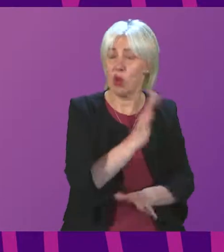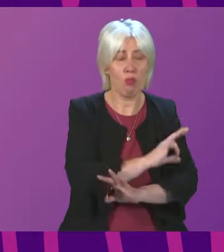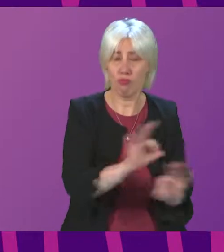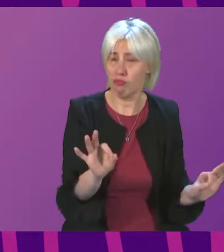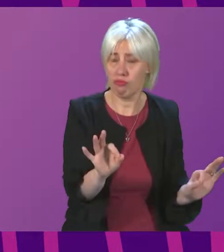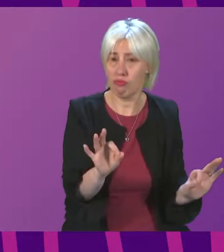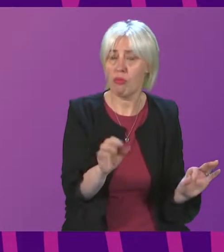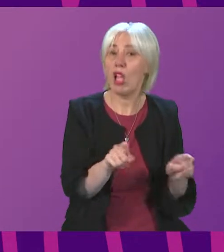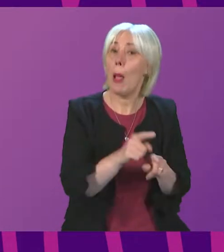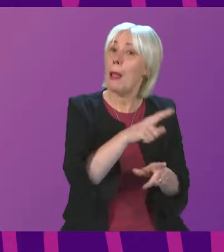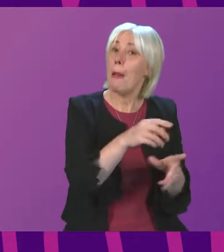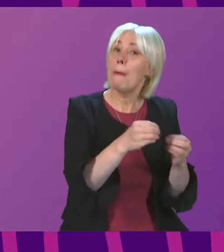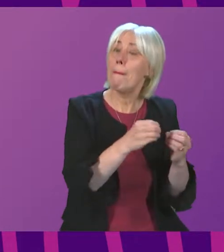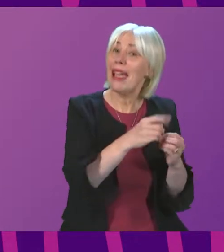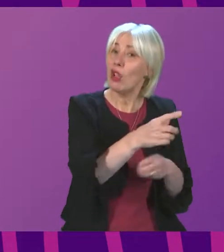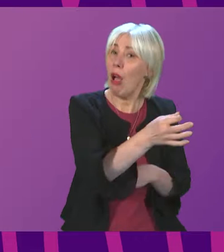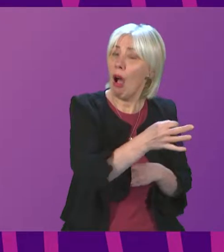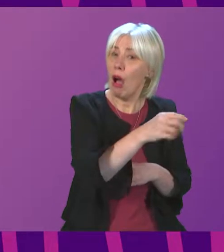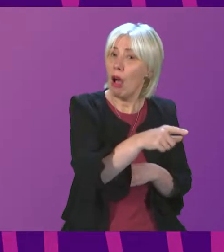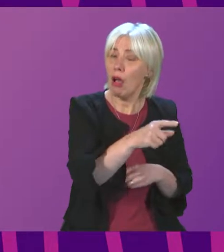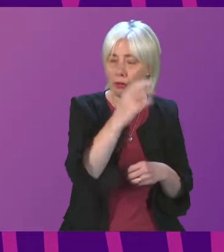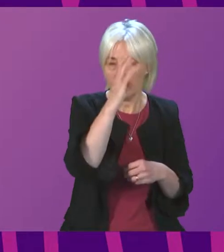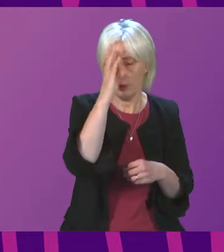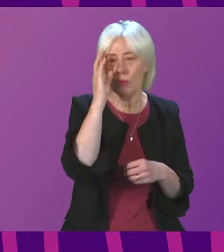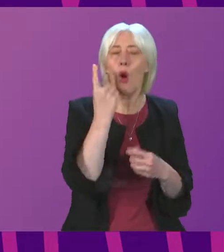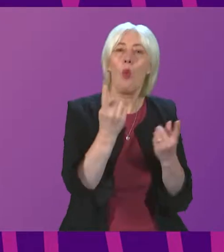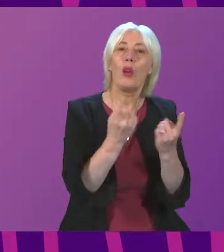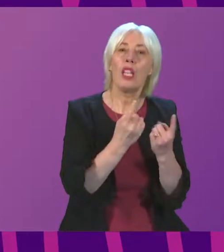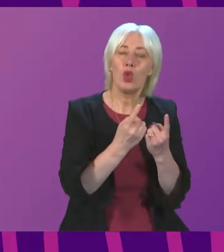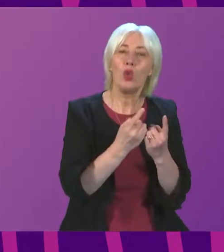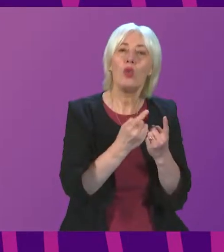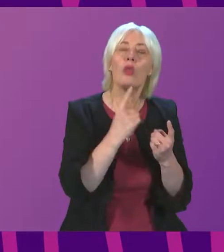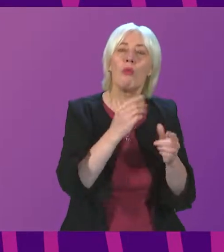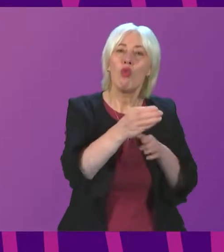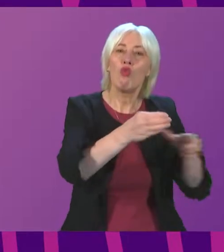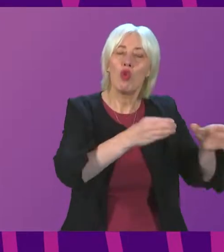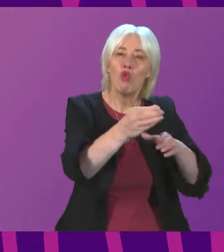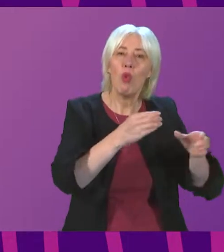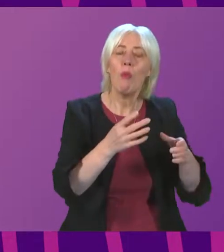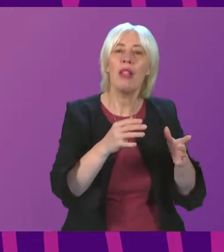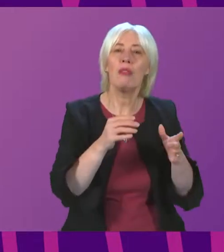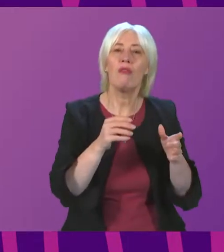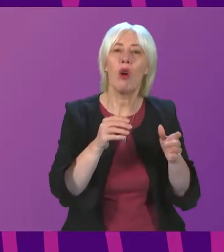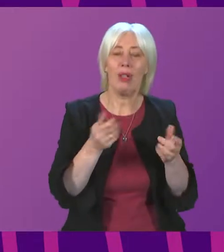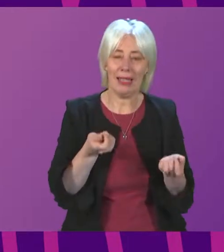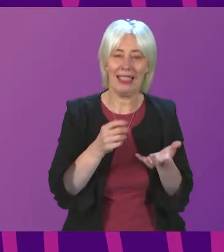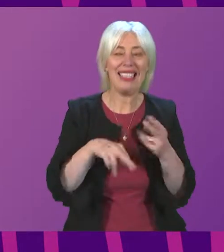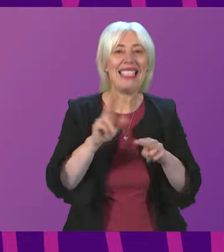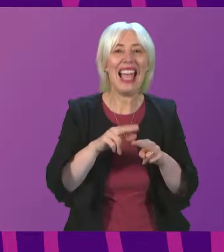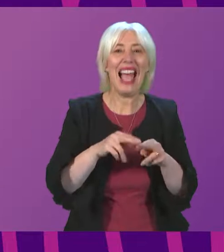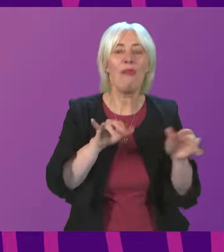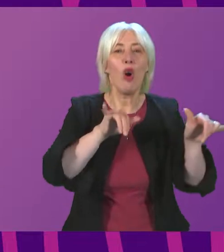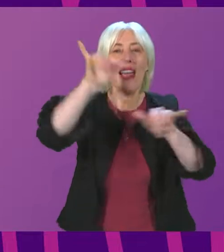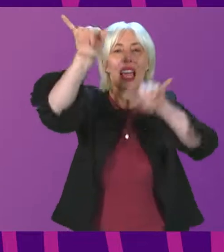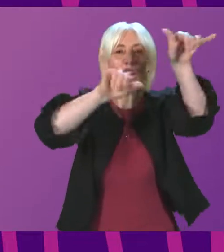Also in Benbecula, if you remember, one of the issues for all of this was the recruitment of air traffic control staff. But the